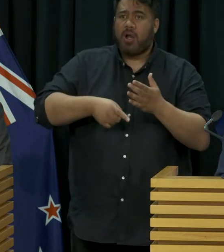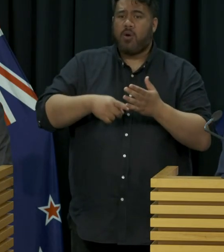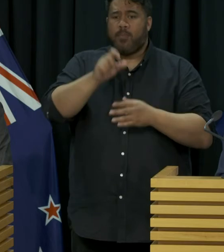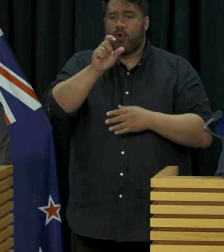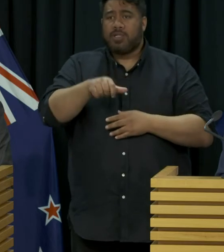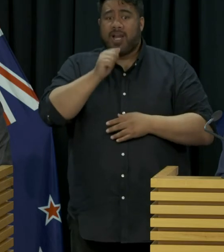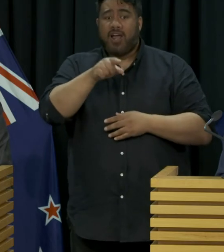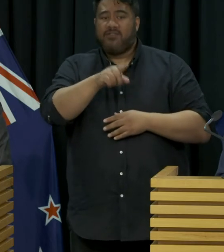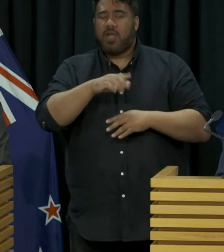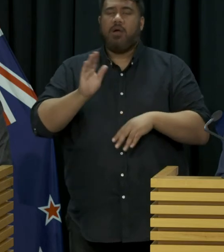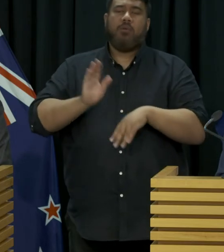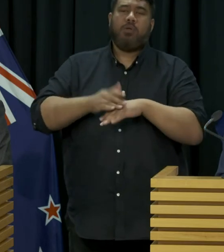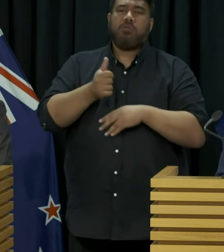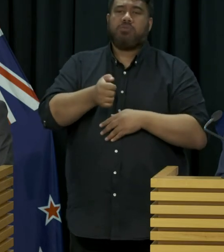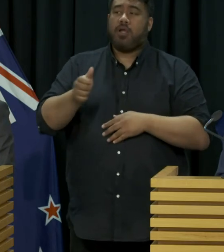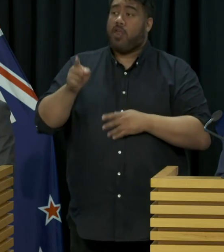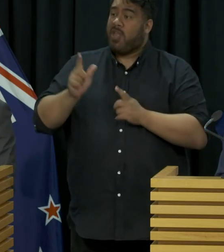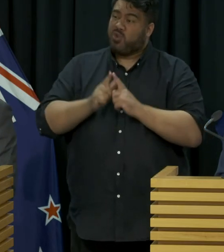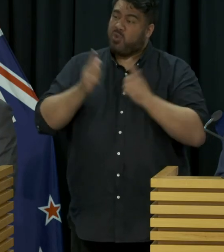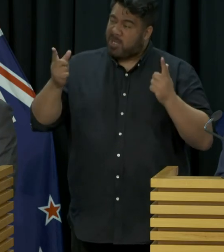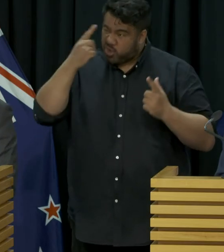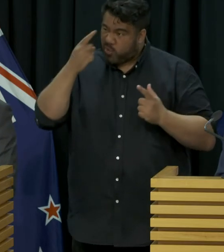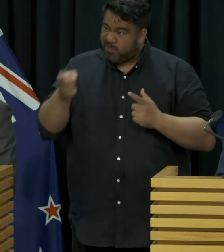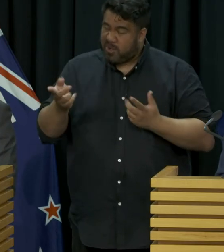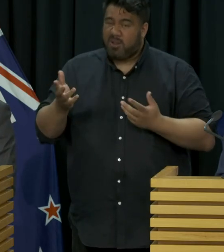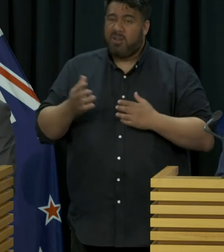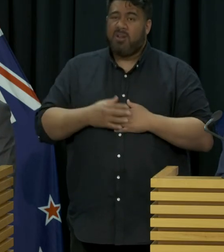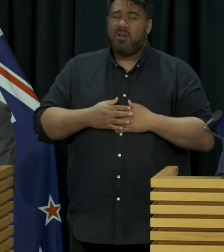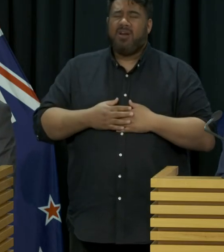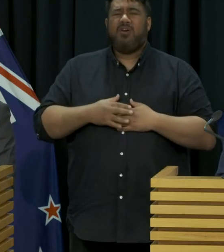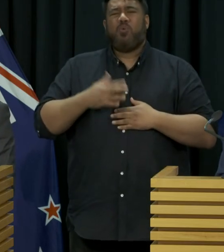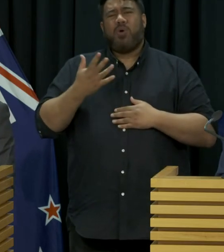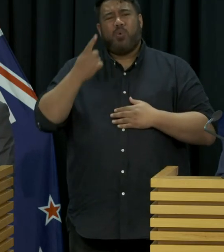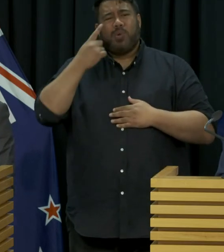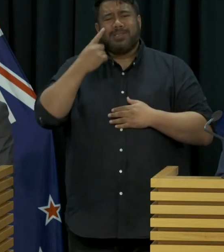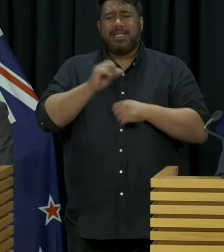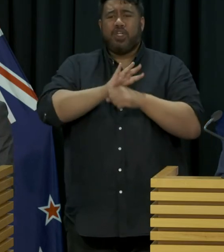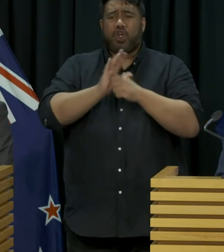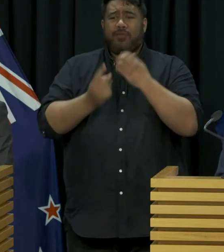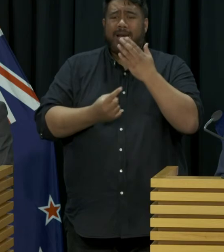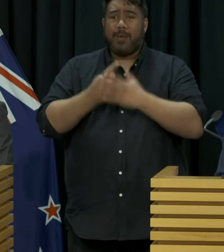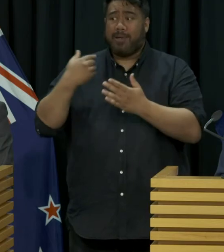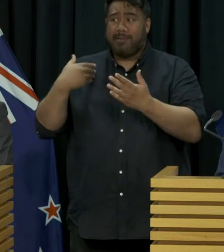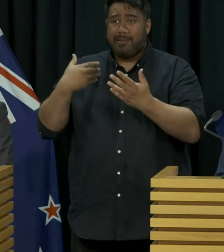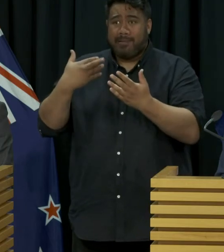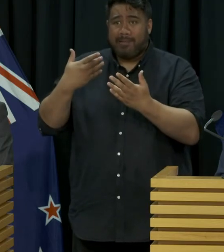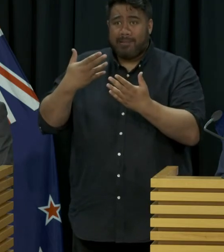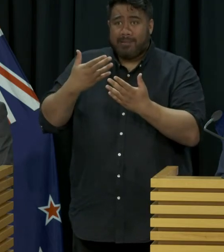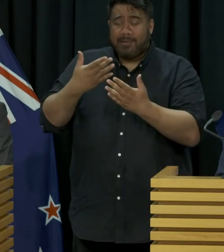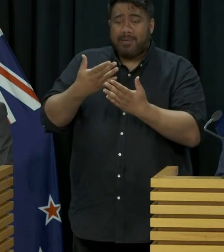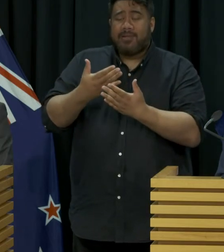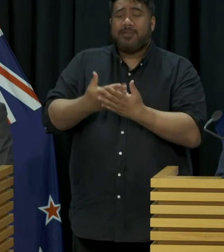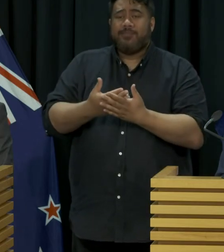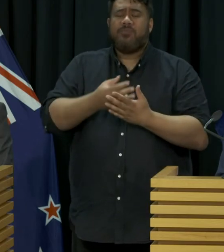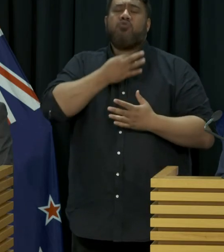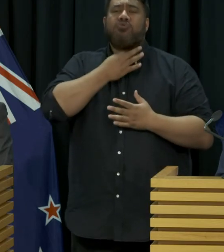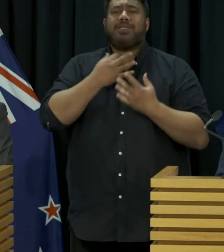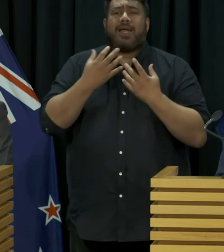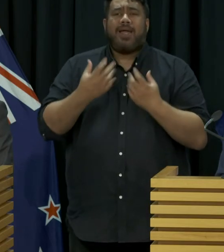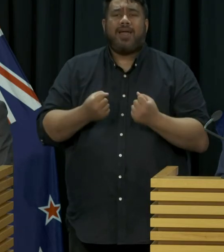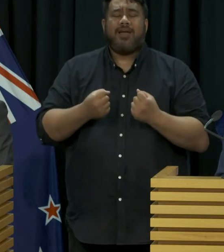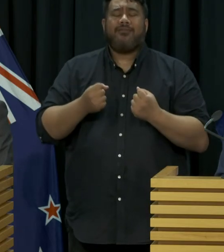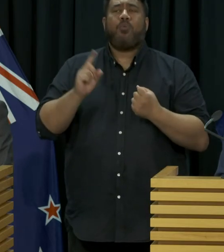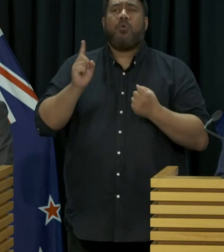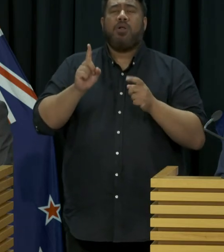don't stand in or is that too premature? One of the risks that we've seen around COVID-19 and one of the reasons I think New Zealand's response has